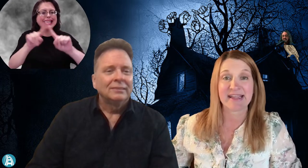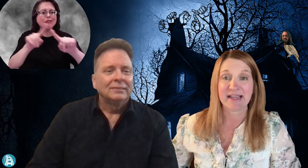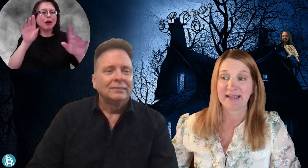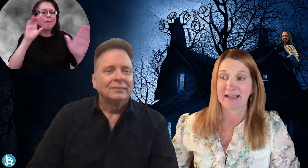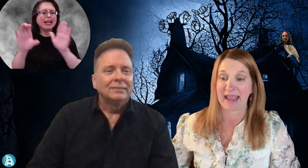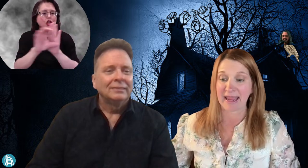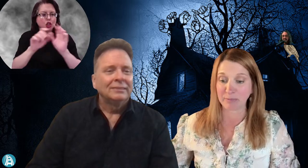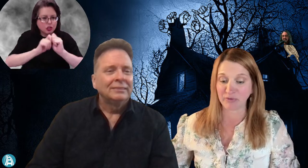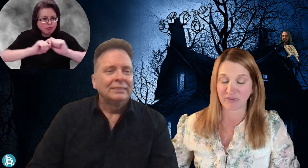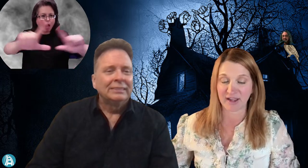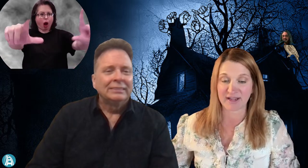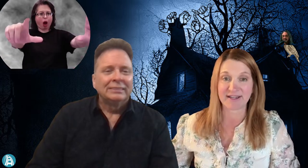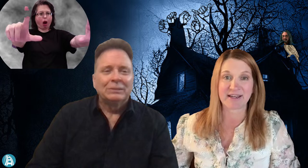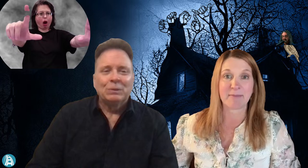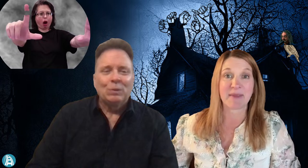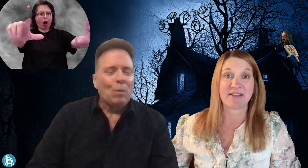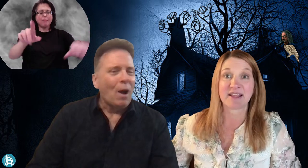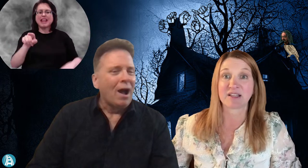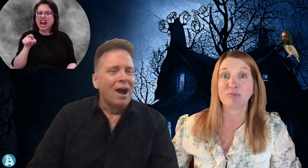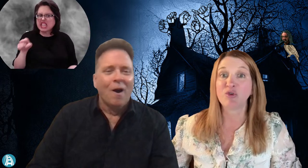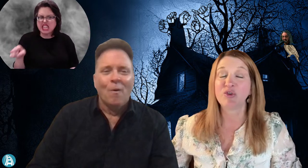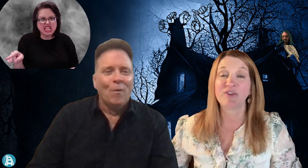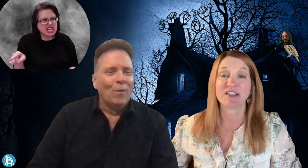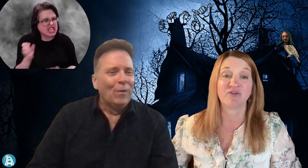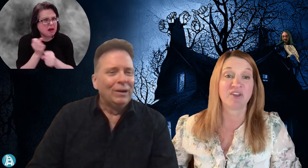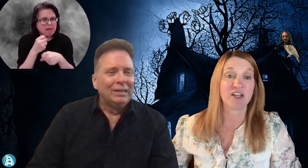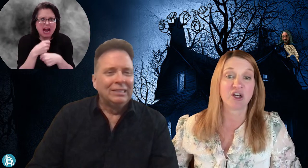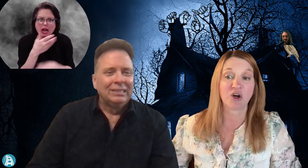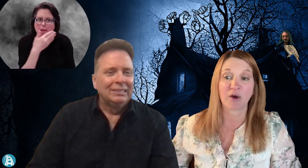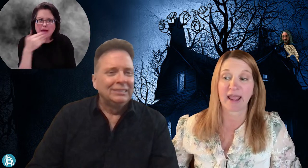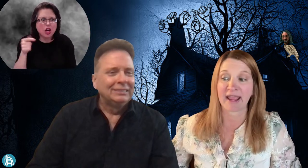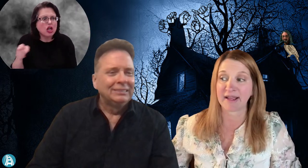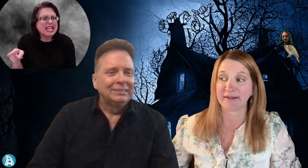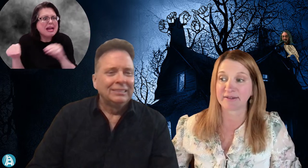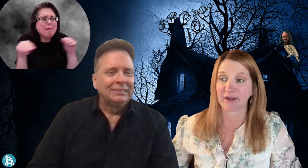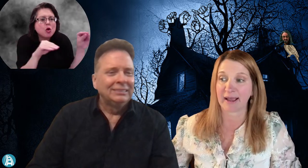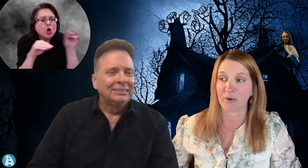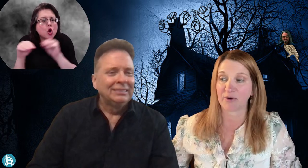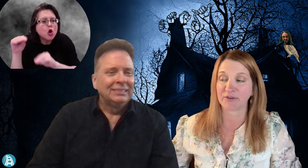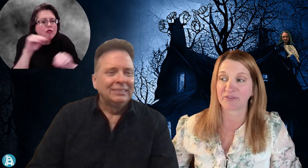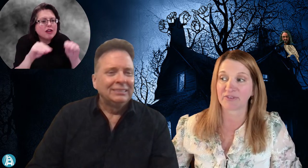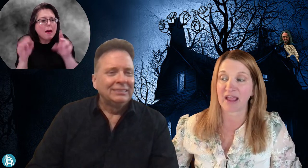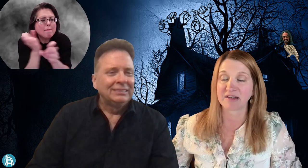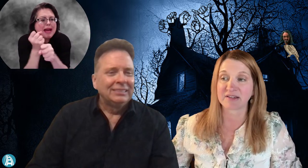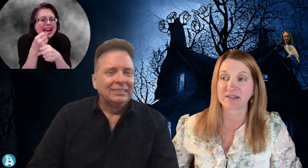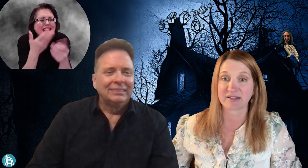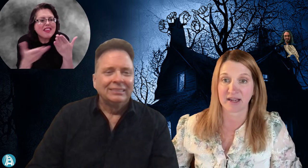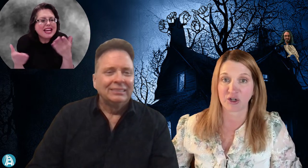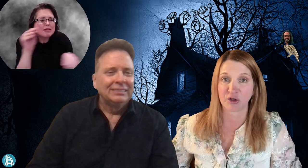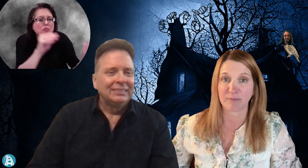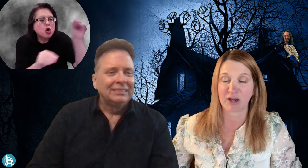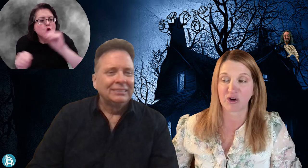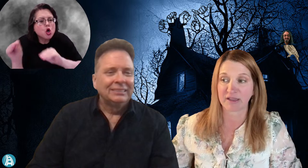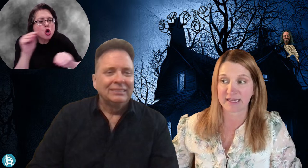amplified it and made things move as in video, and our set designer, Marilee,